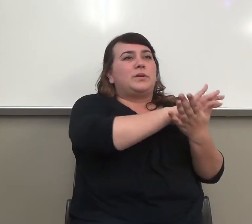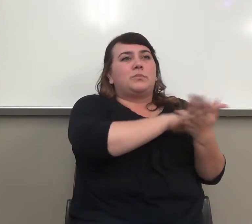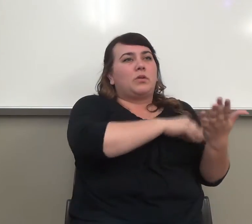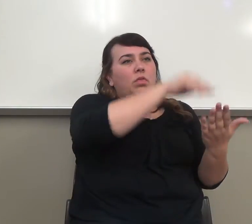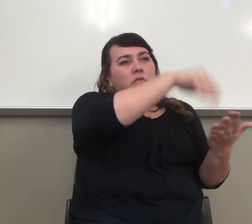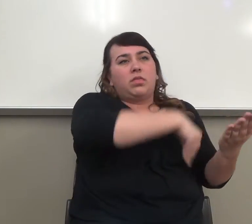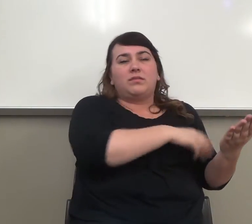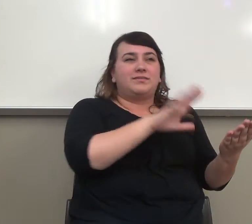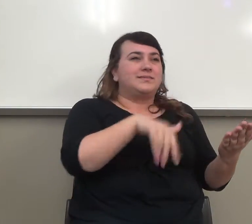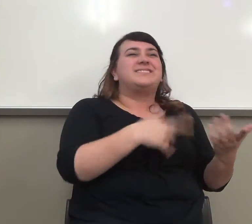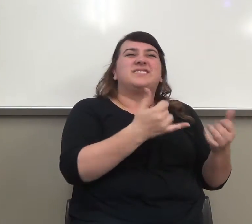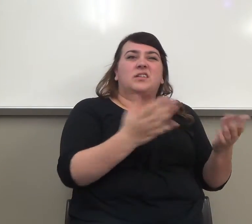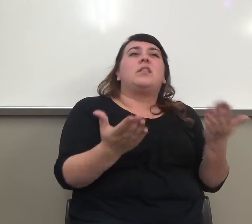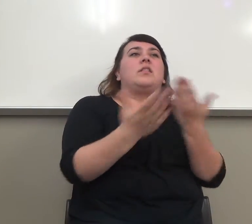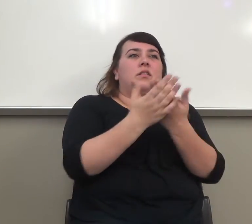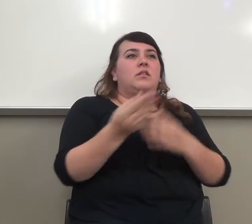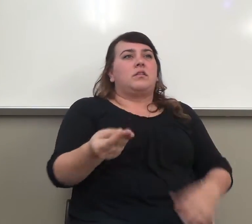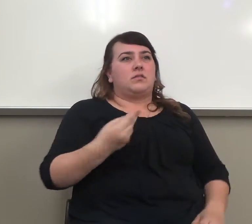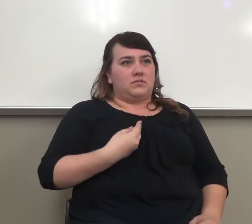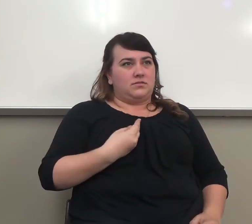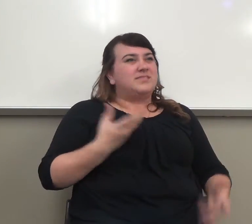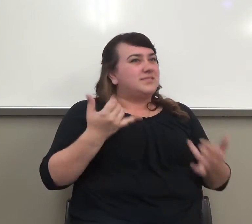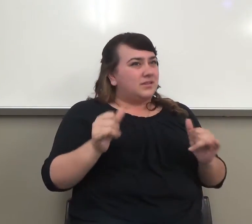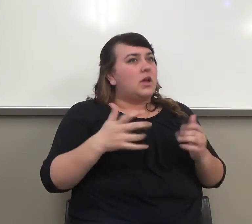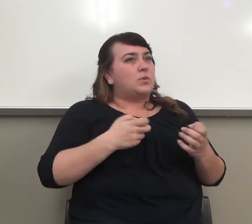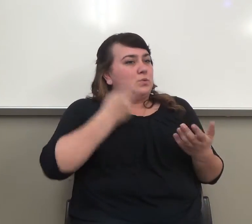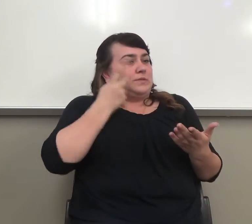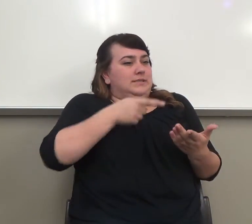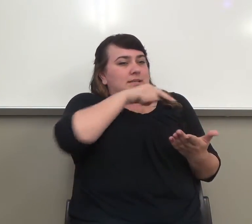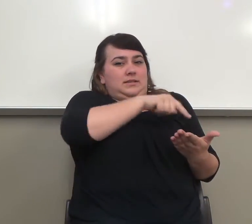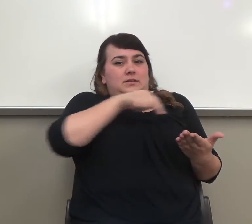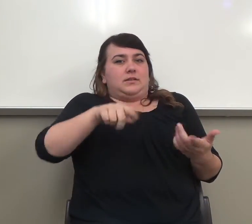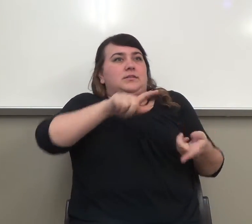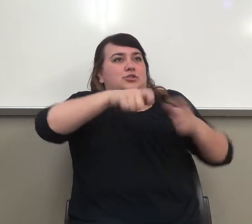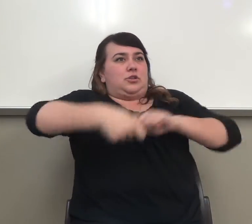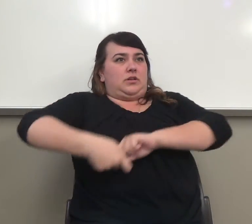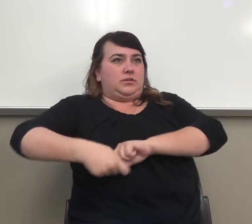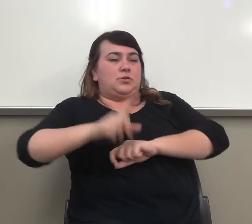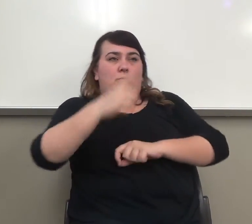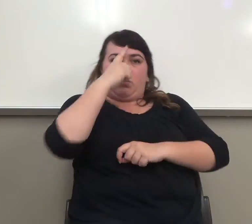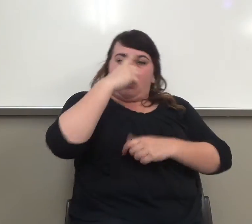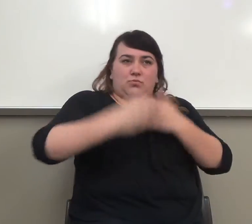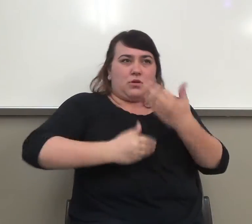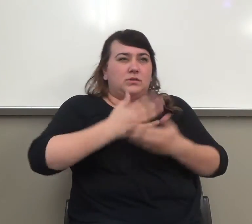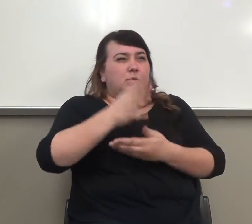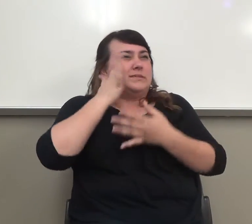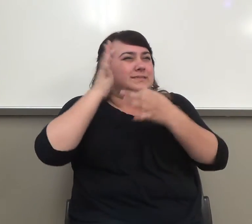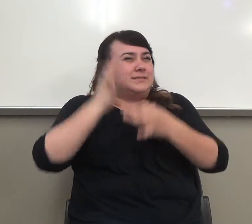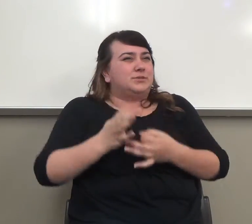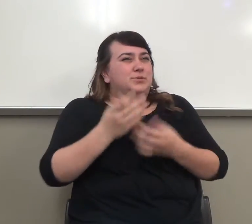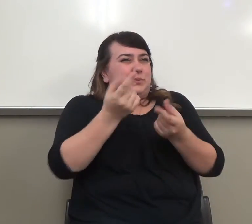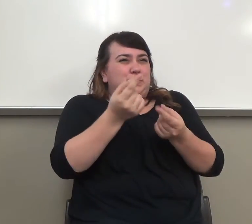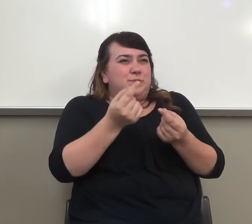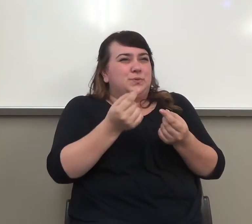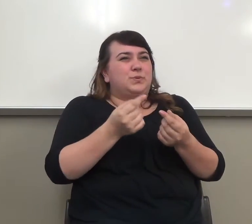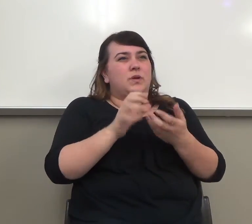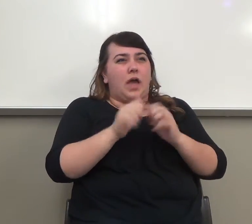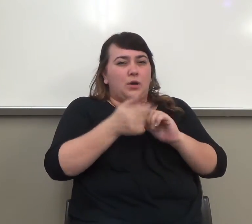turn this one in. I want to see that. I want to see your decisions, and it can change your mind. Okay.